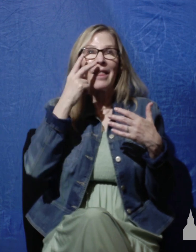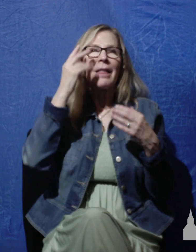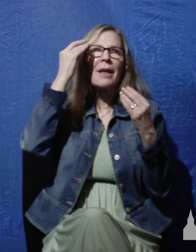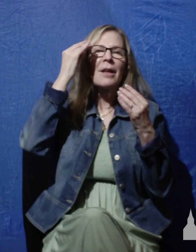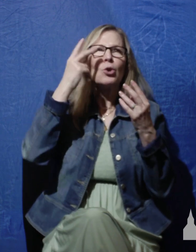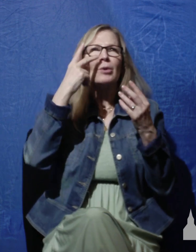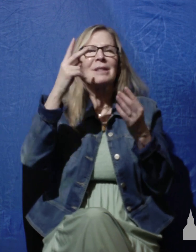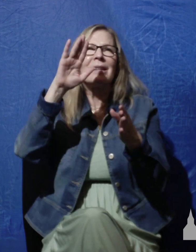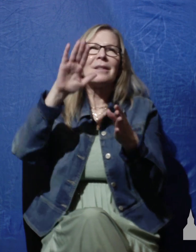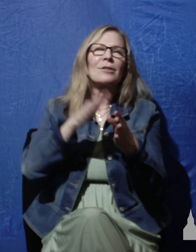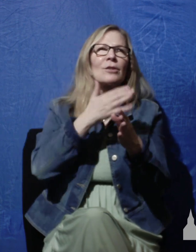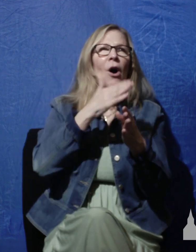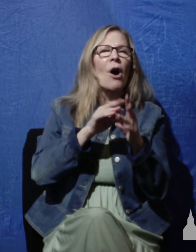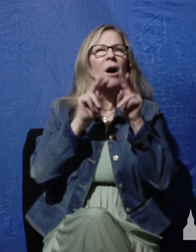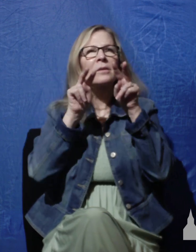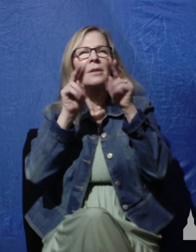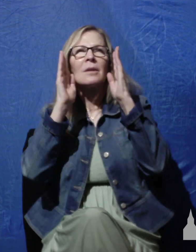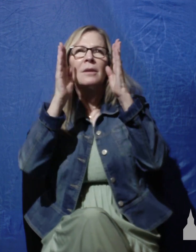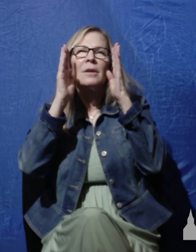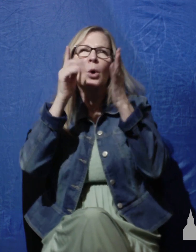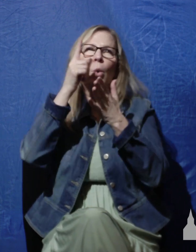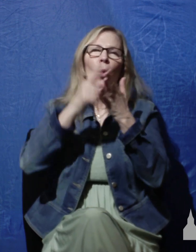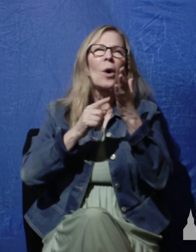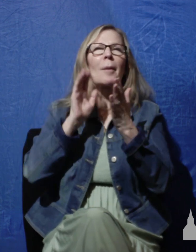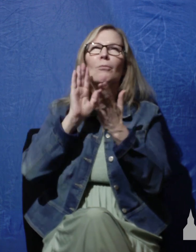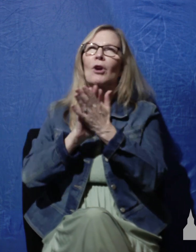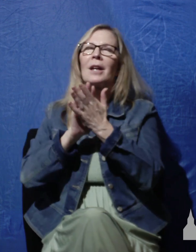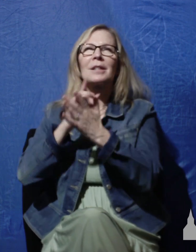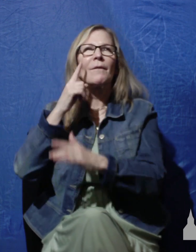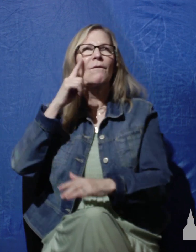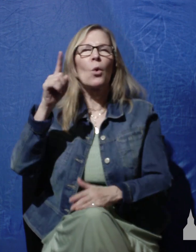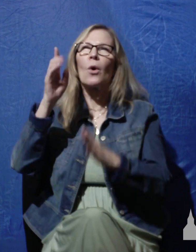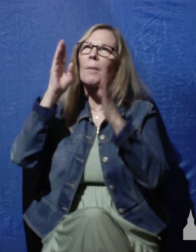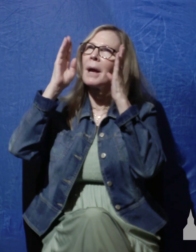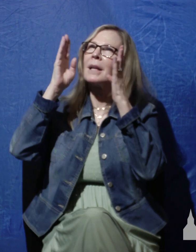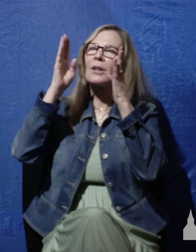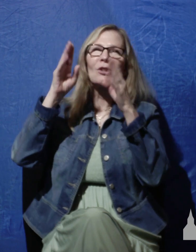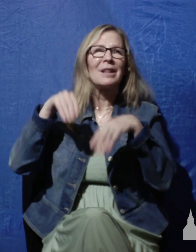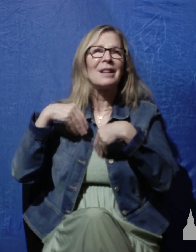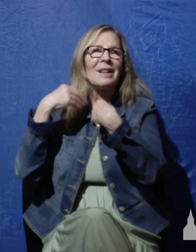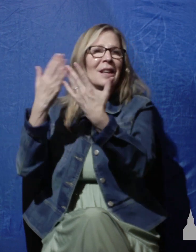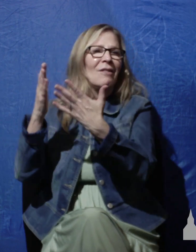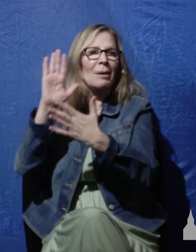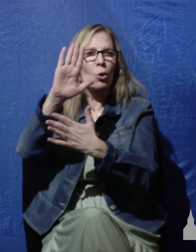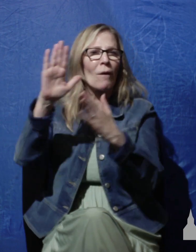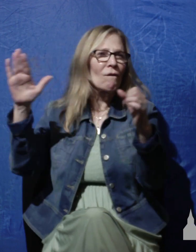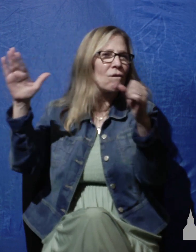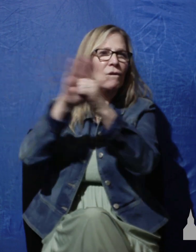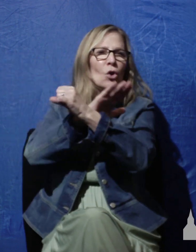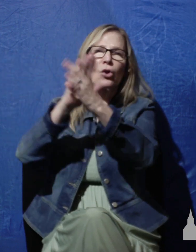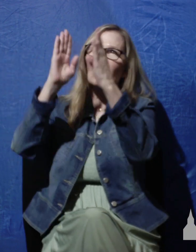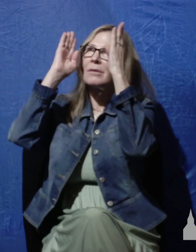singing to him pay attention to what you're actually praising him for giving him your undivided focus and attention